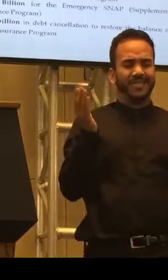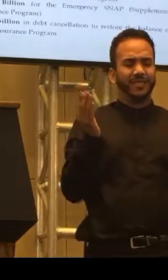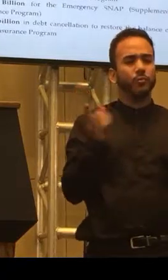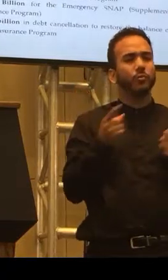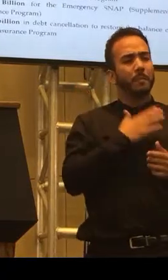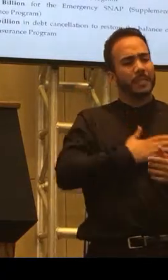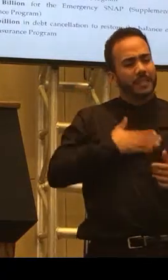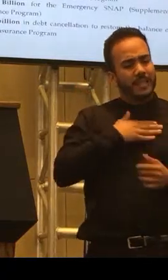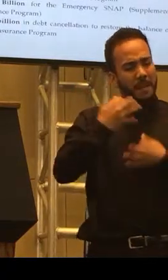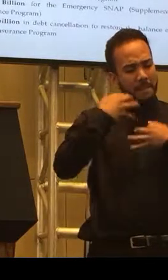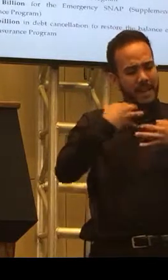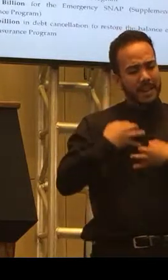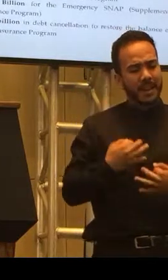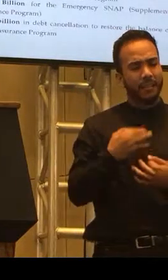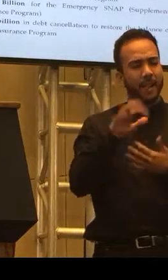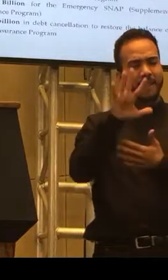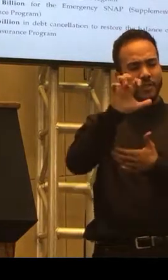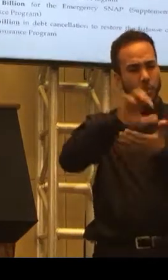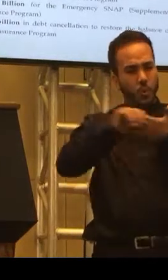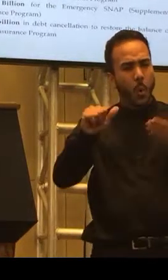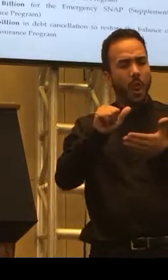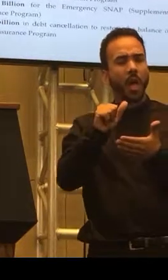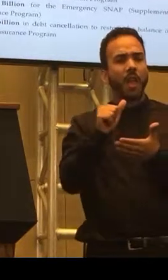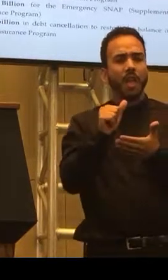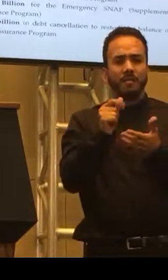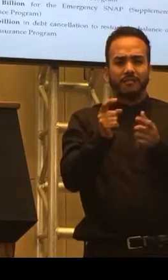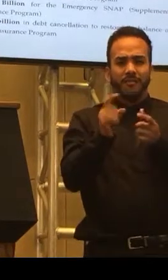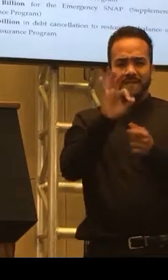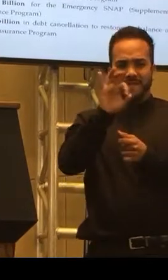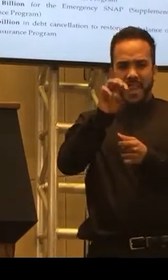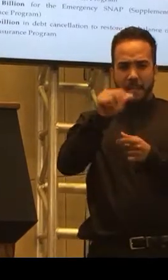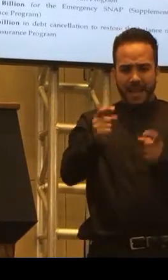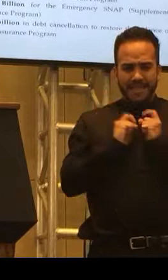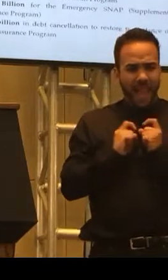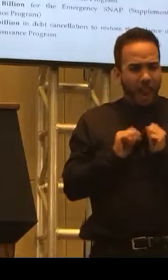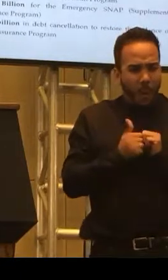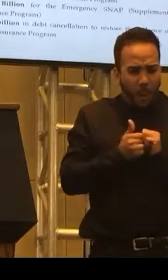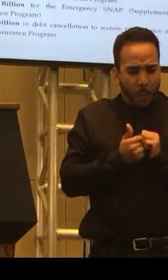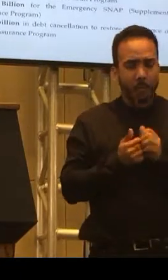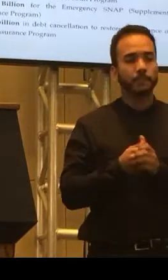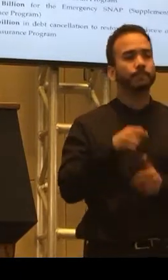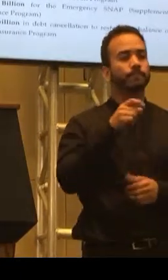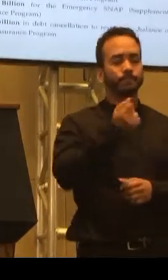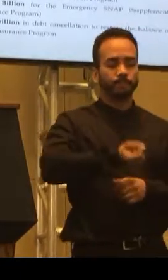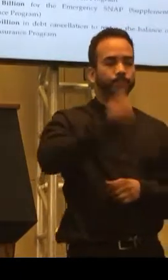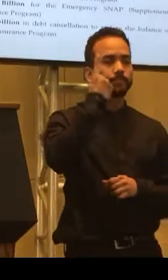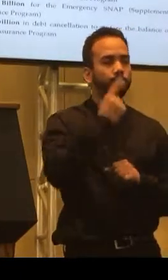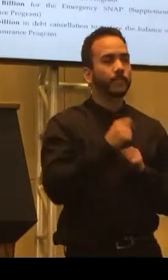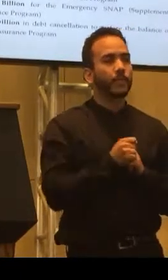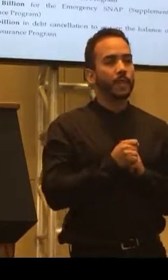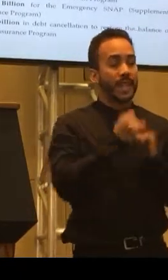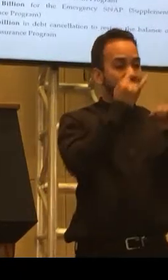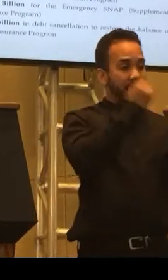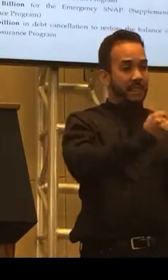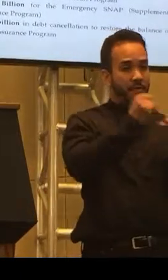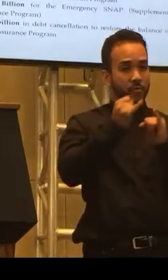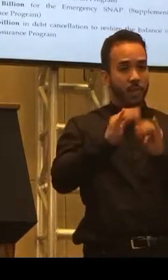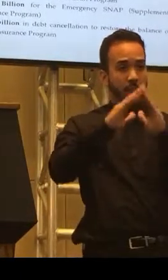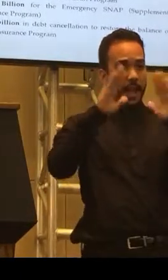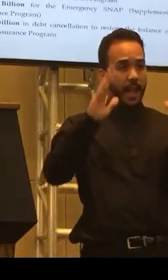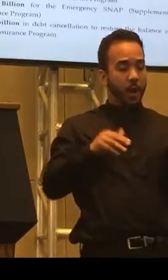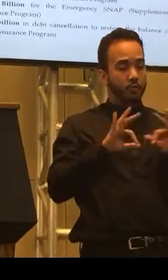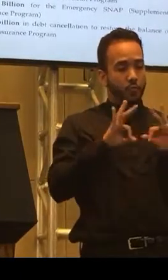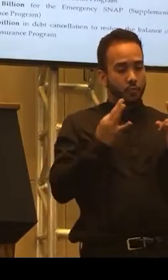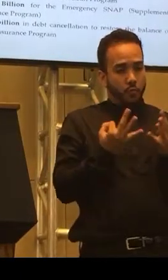or reimbursement or whatever it is you want to... Sure. First of all, it's part of our individual and household grant